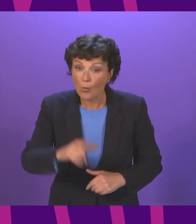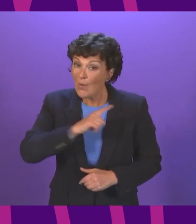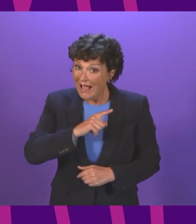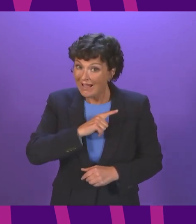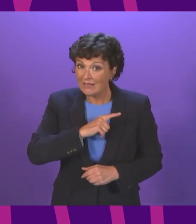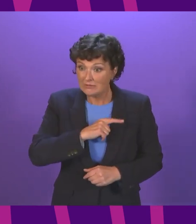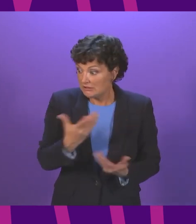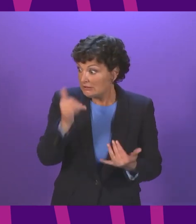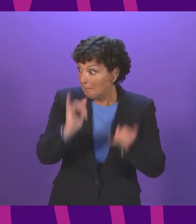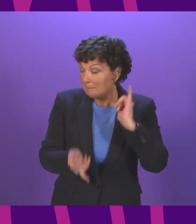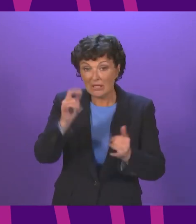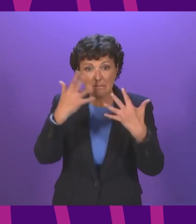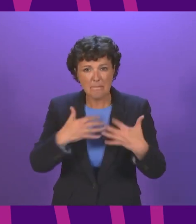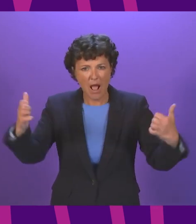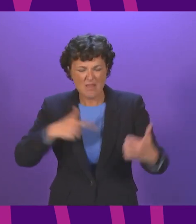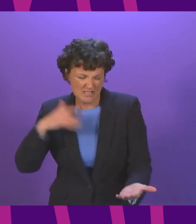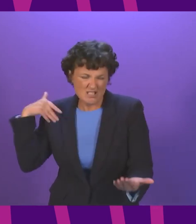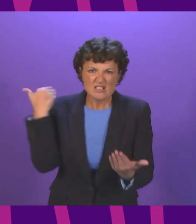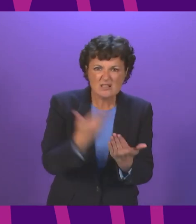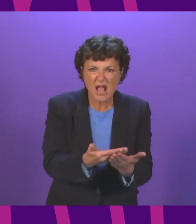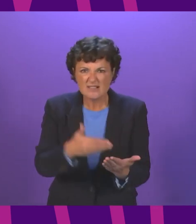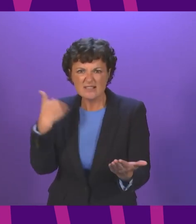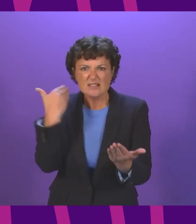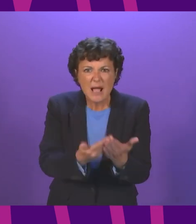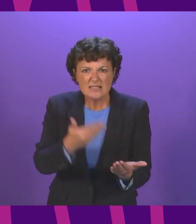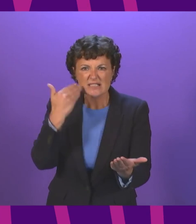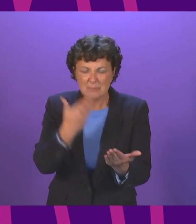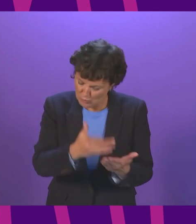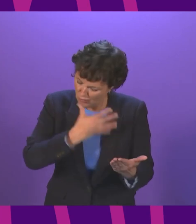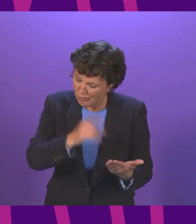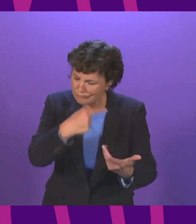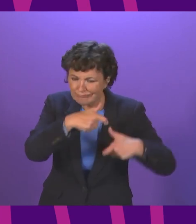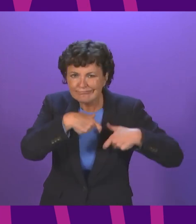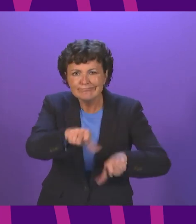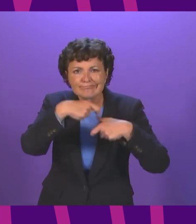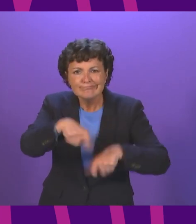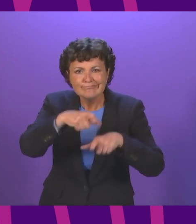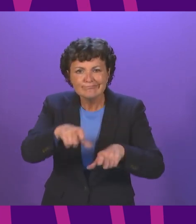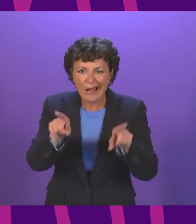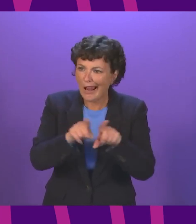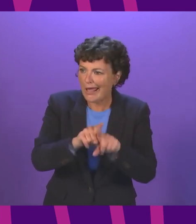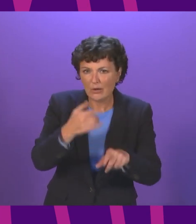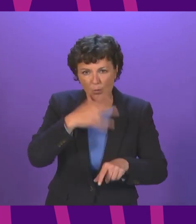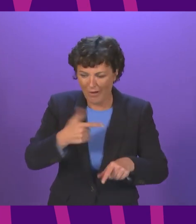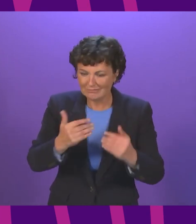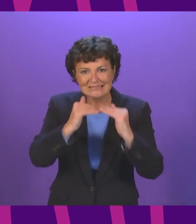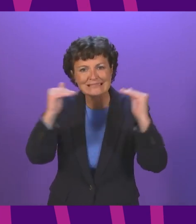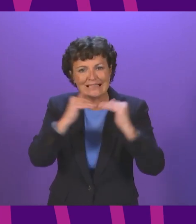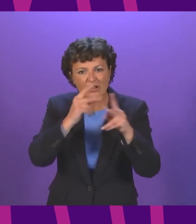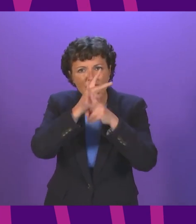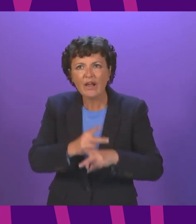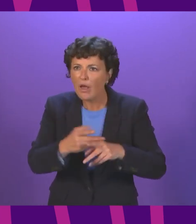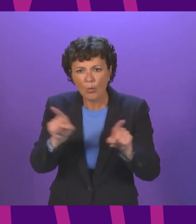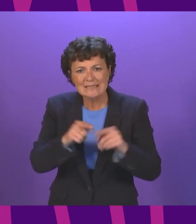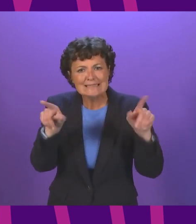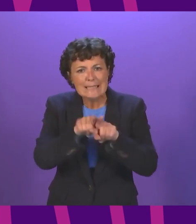at times in Parliament demands for there to be much greater consistency in the standards of care that are delivered around